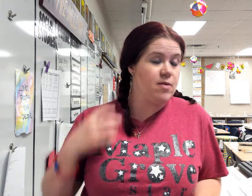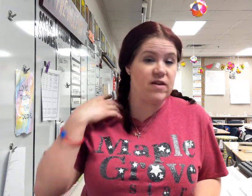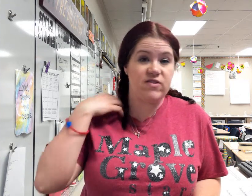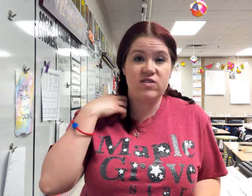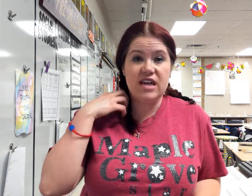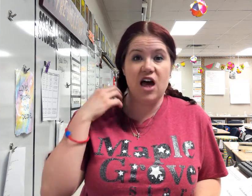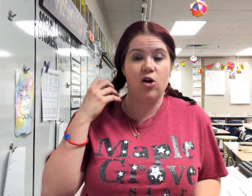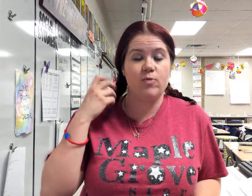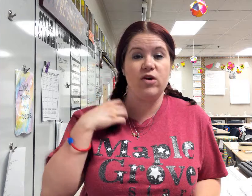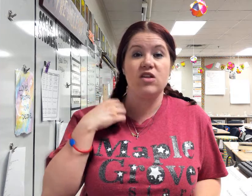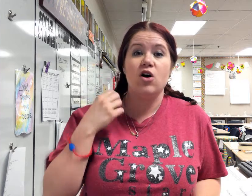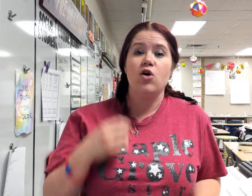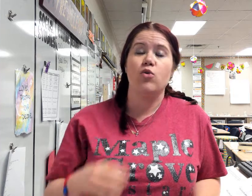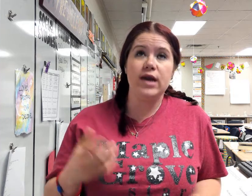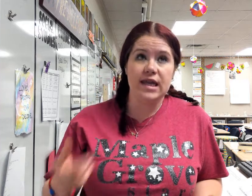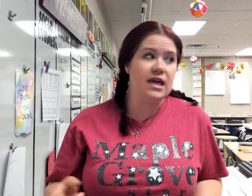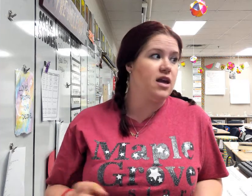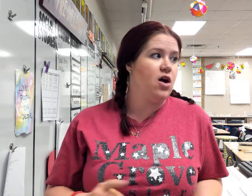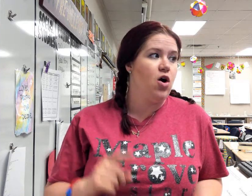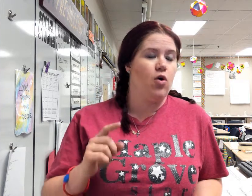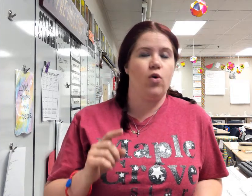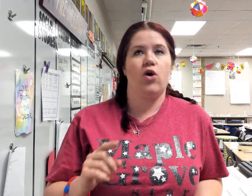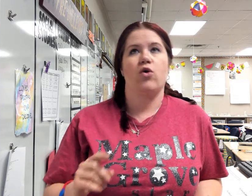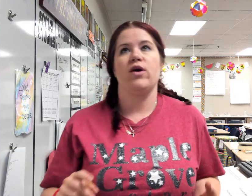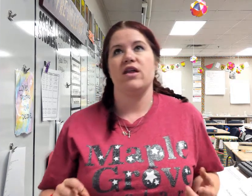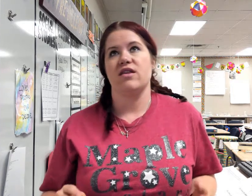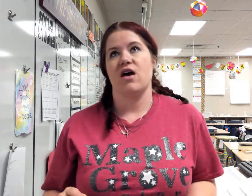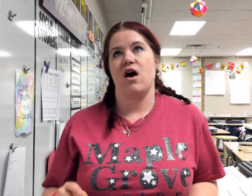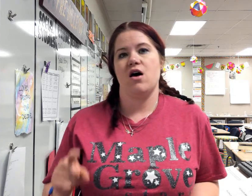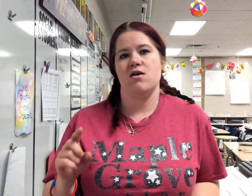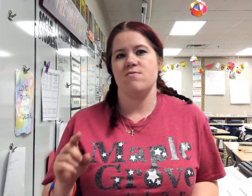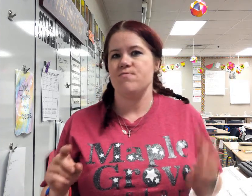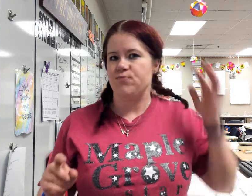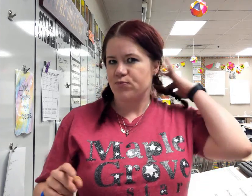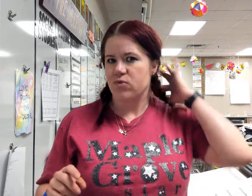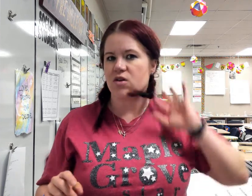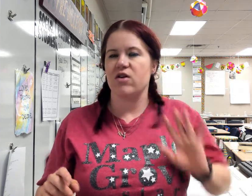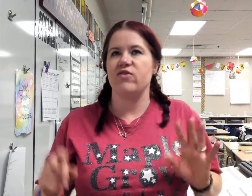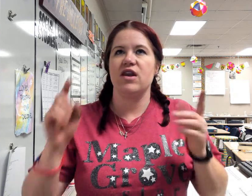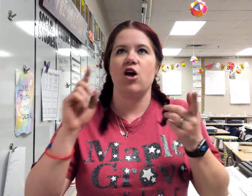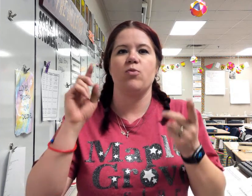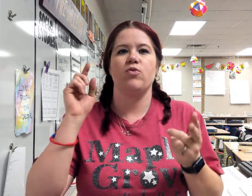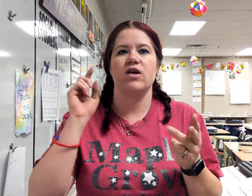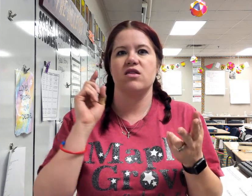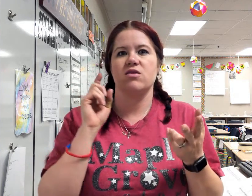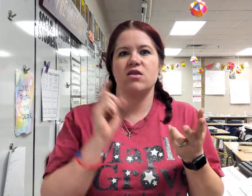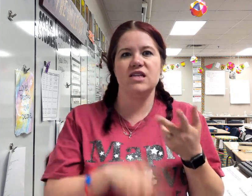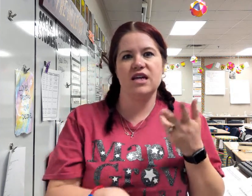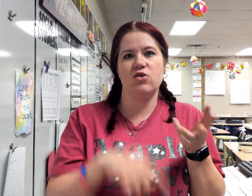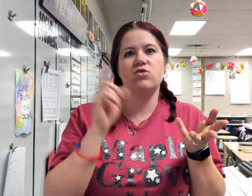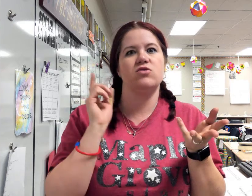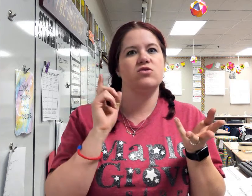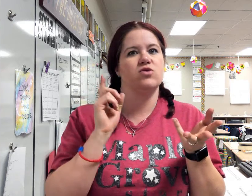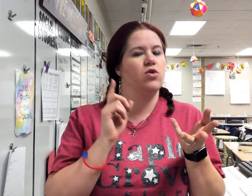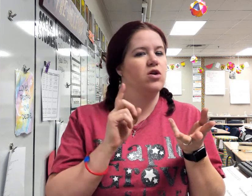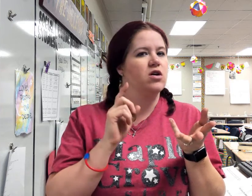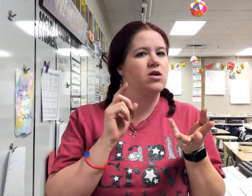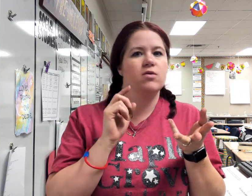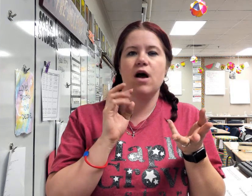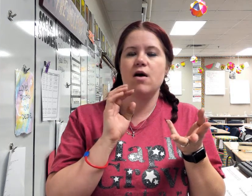If you need help with weeding or with, um, if you need help with digging holes or, um,